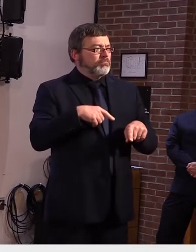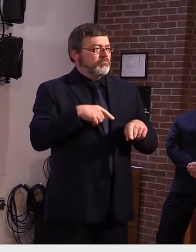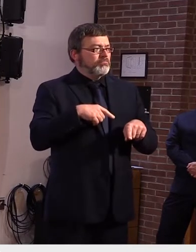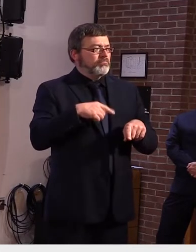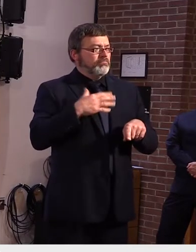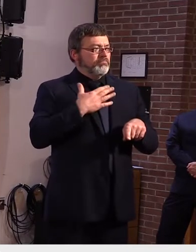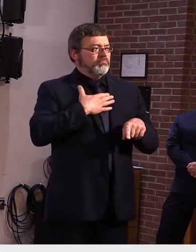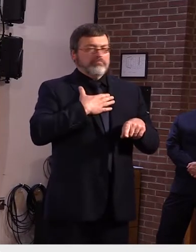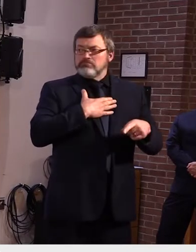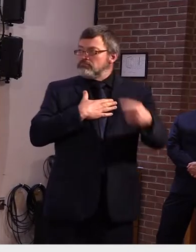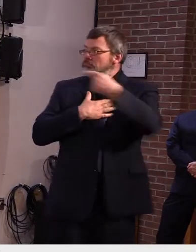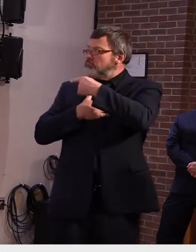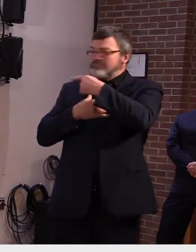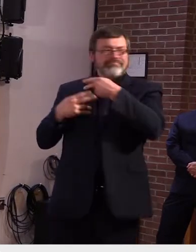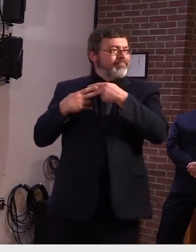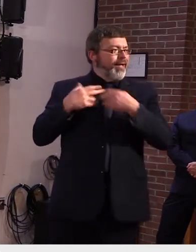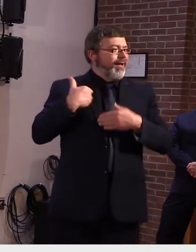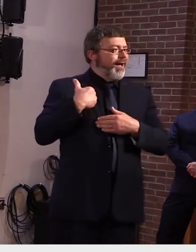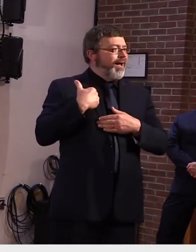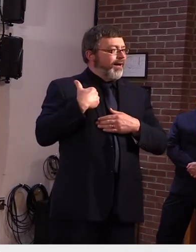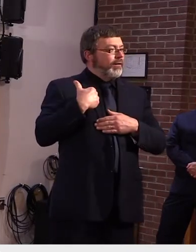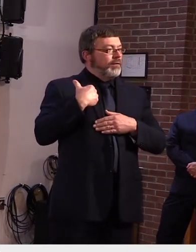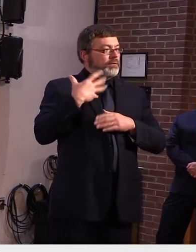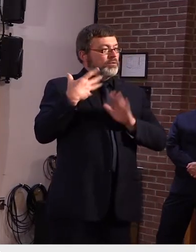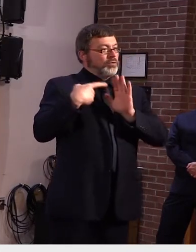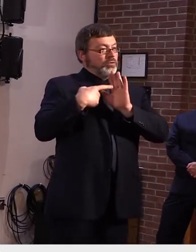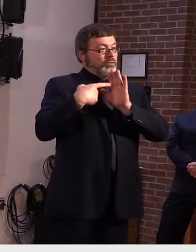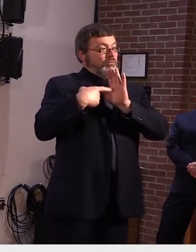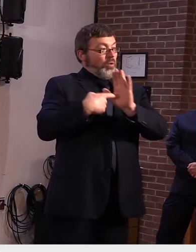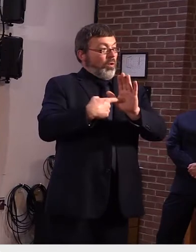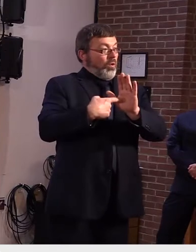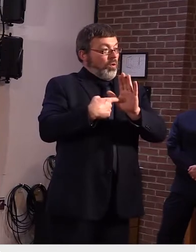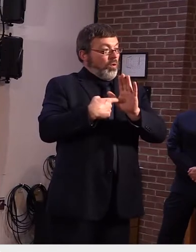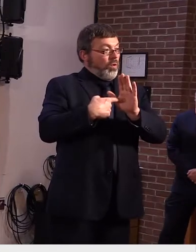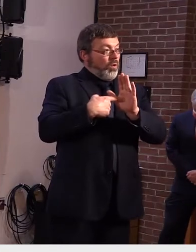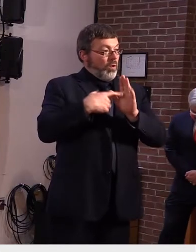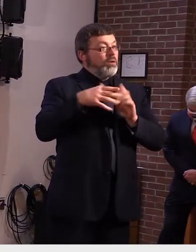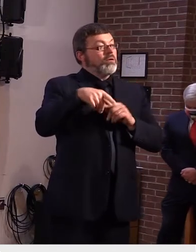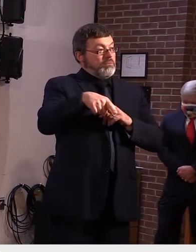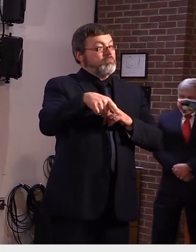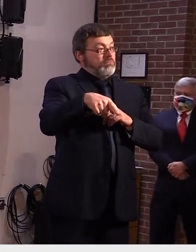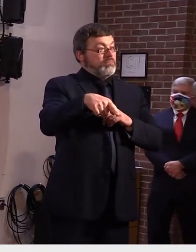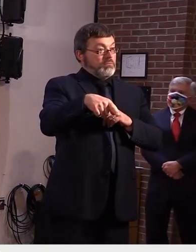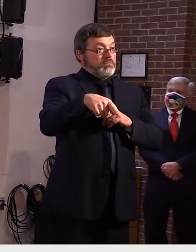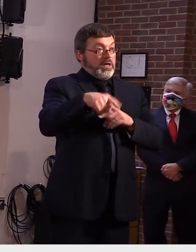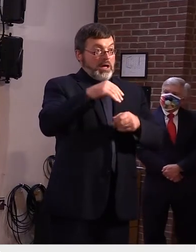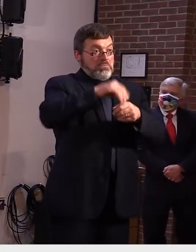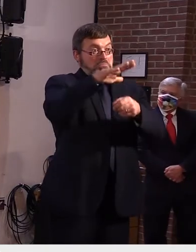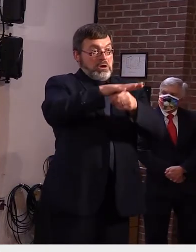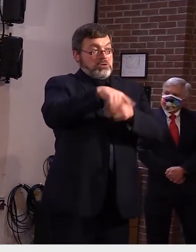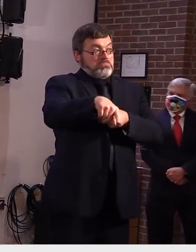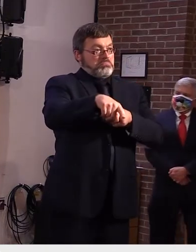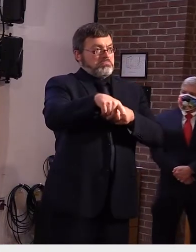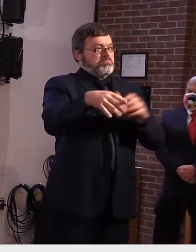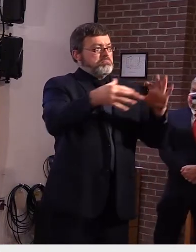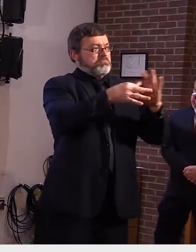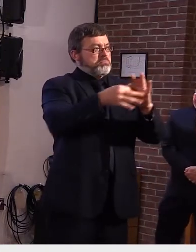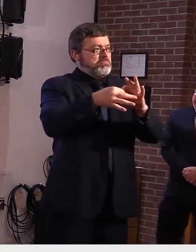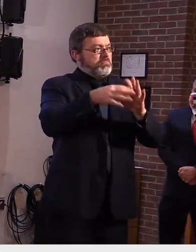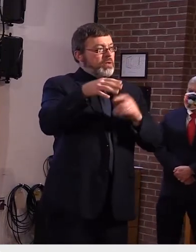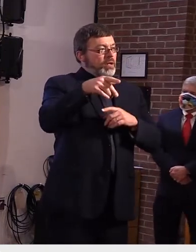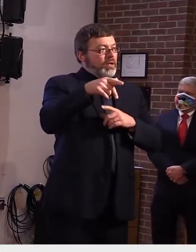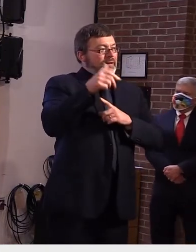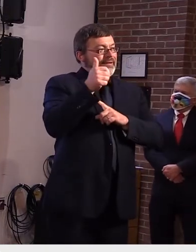where i indicated that associated with the hockey outbreak there are about 10 different facilities that